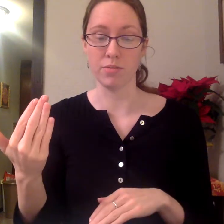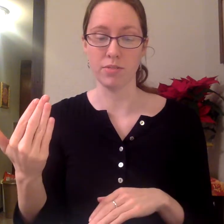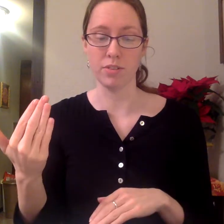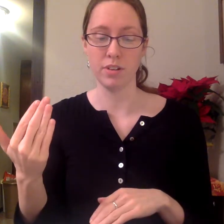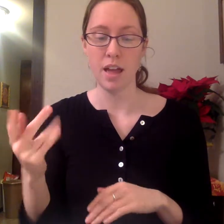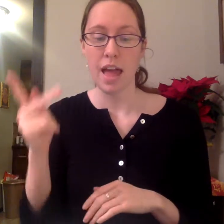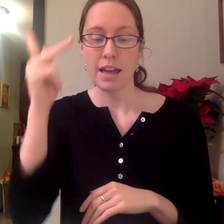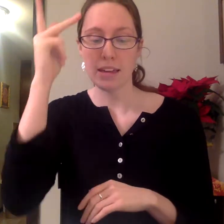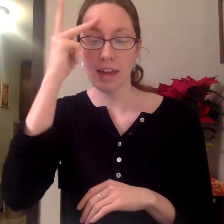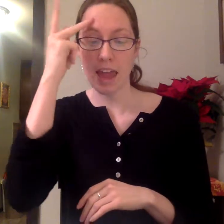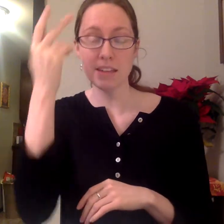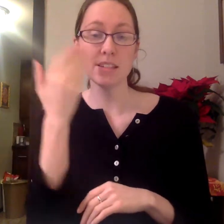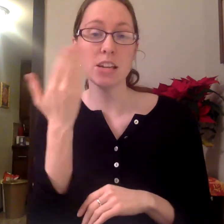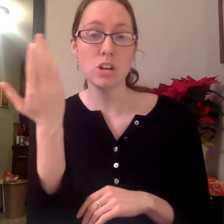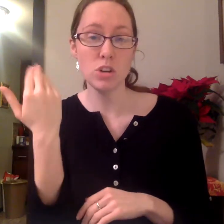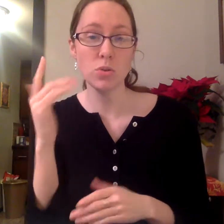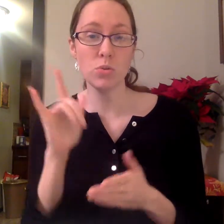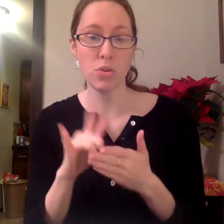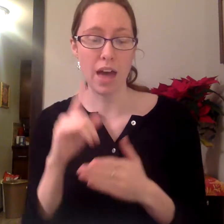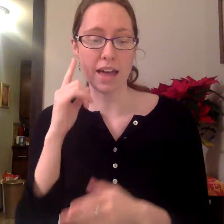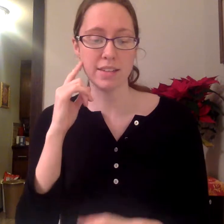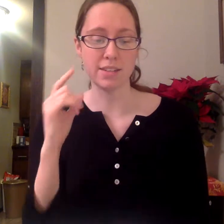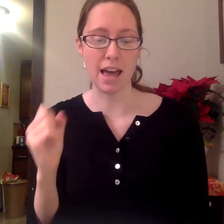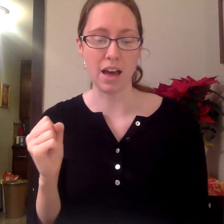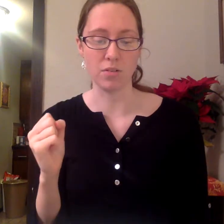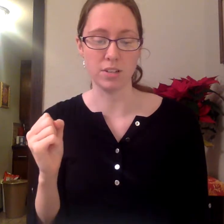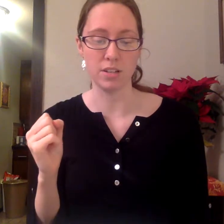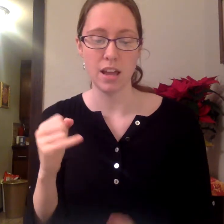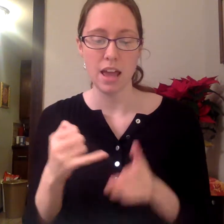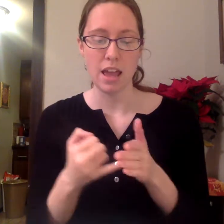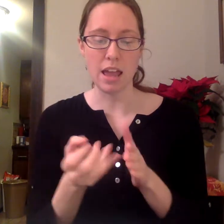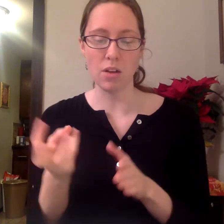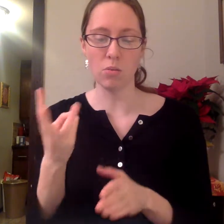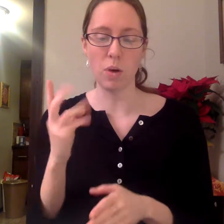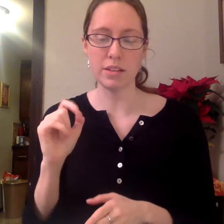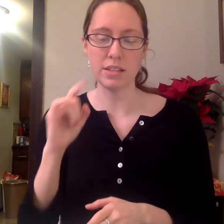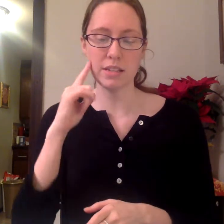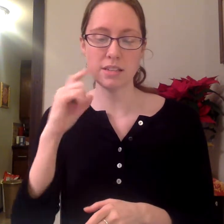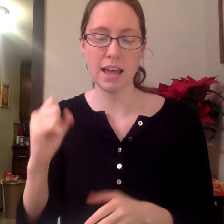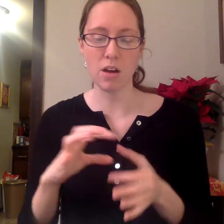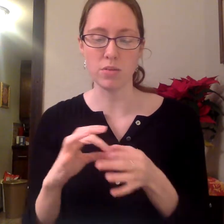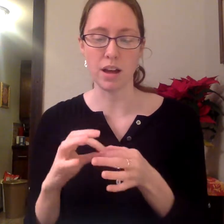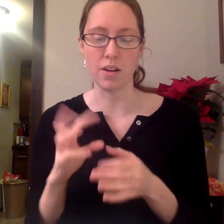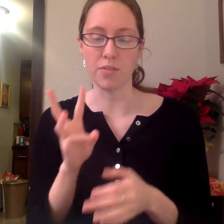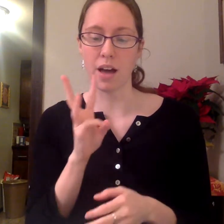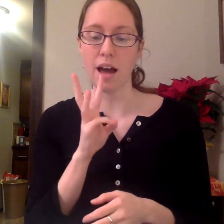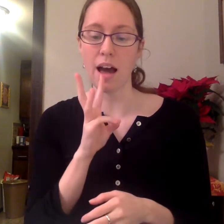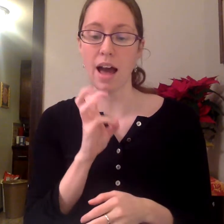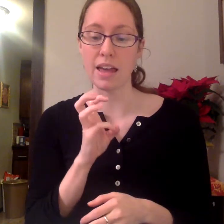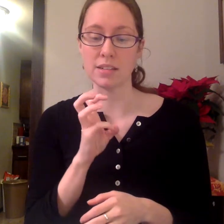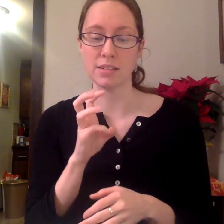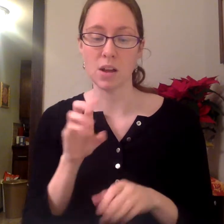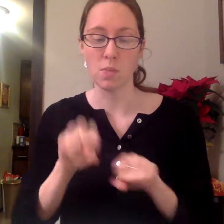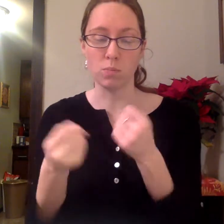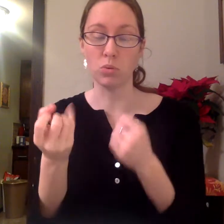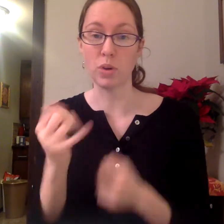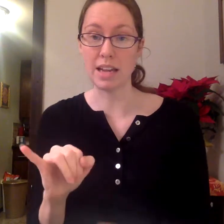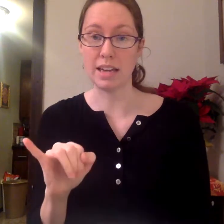Kaysen knew that sound. It was the sound of ice breaking.